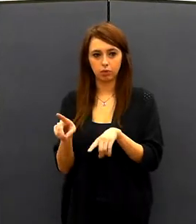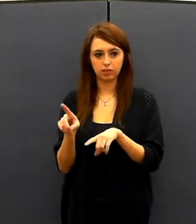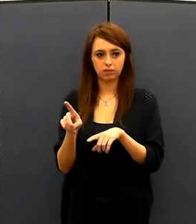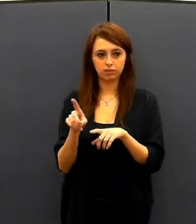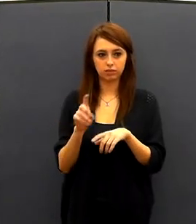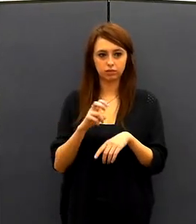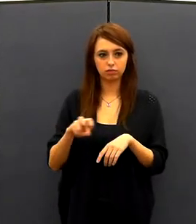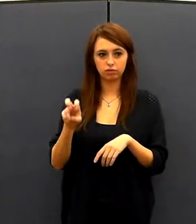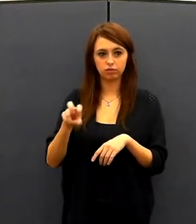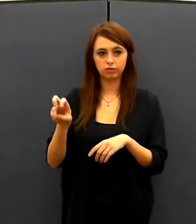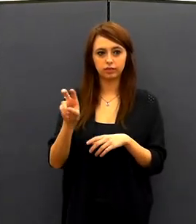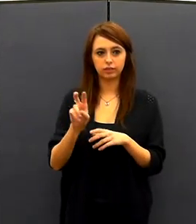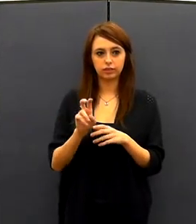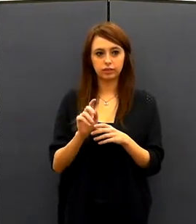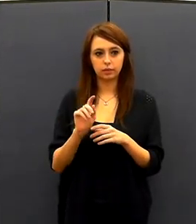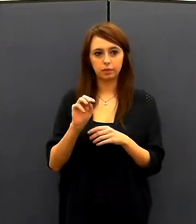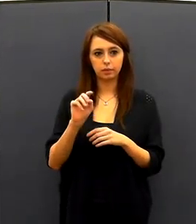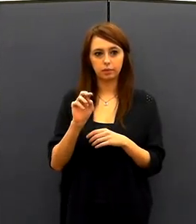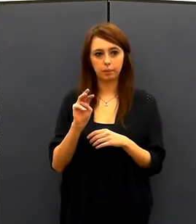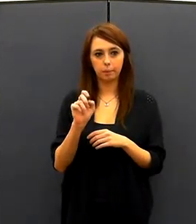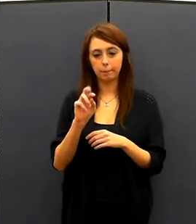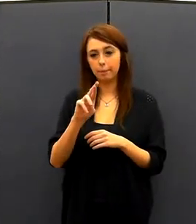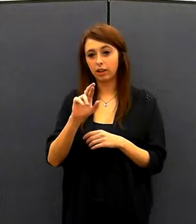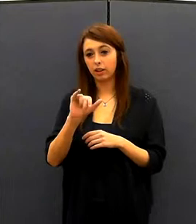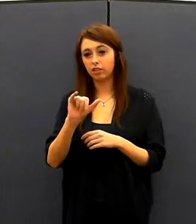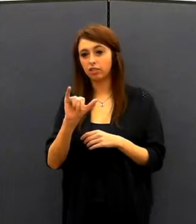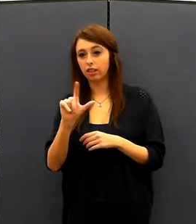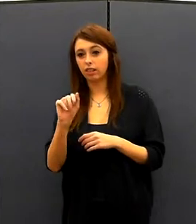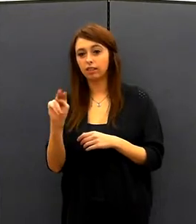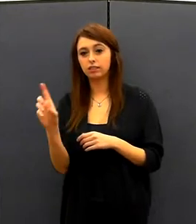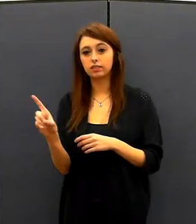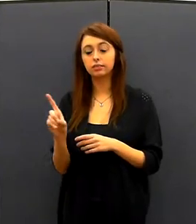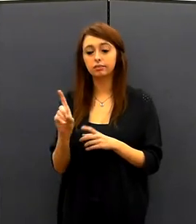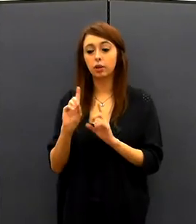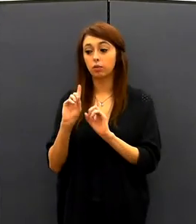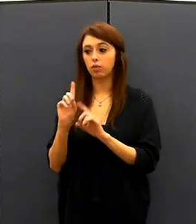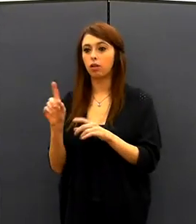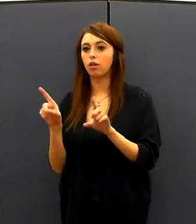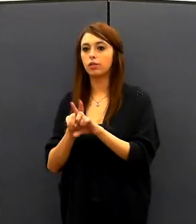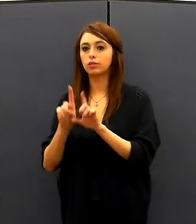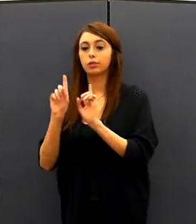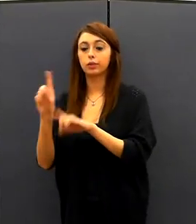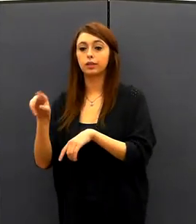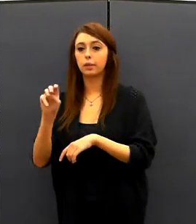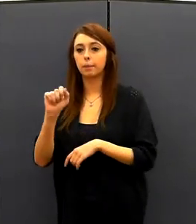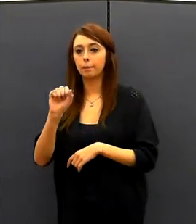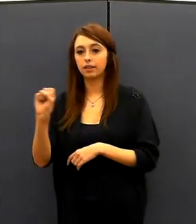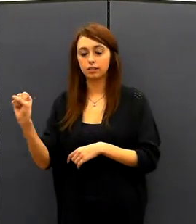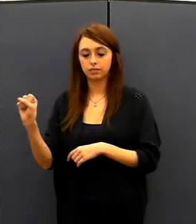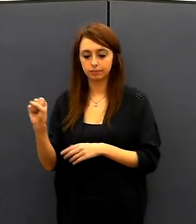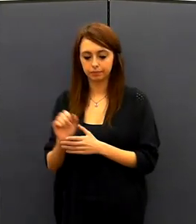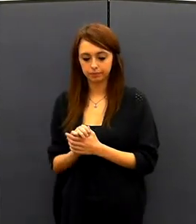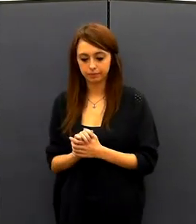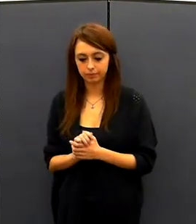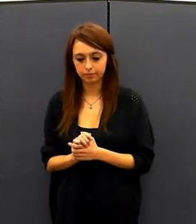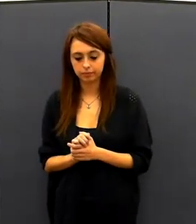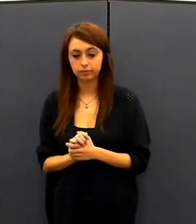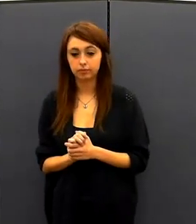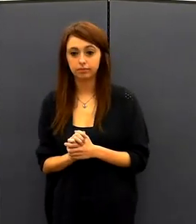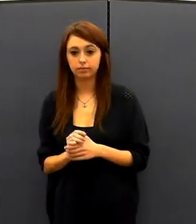I got the opportunity to travel to Massachusetts and depending on how well you did in these tournaments you got